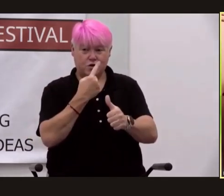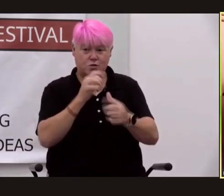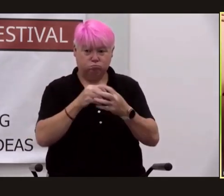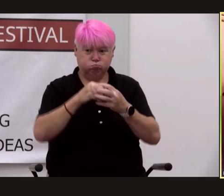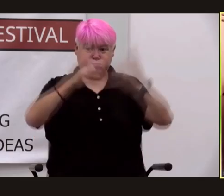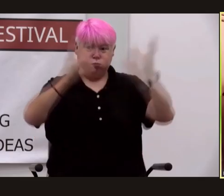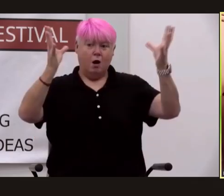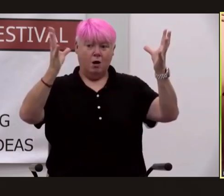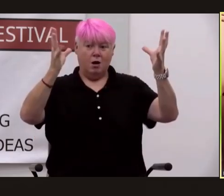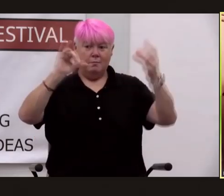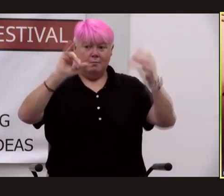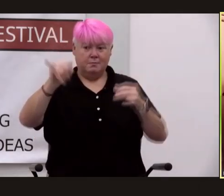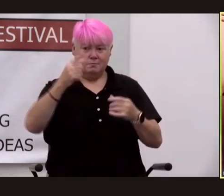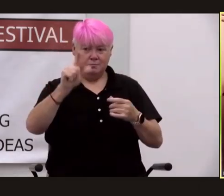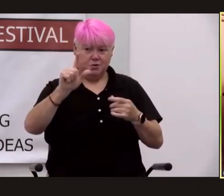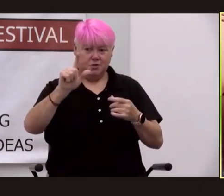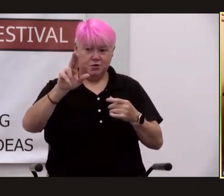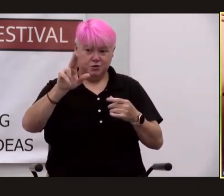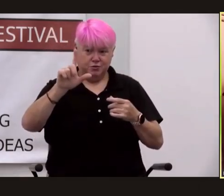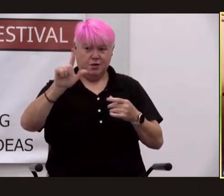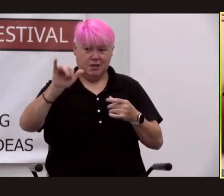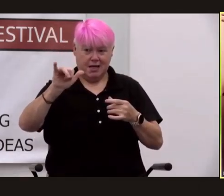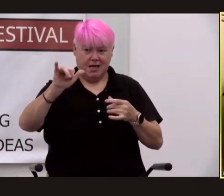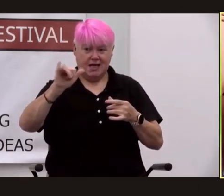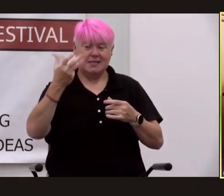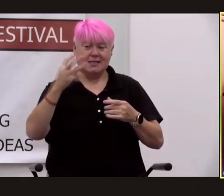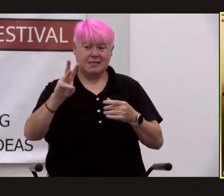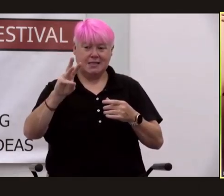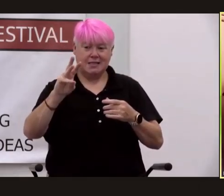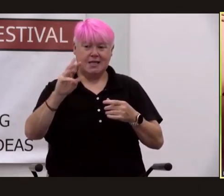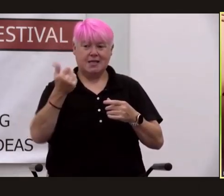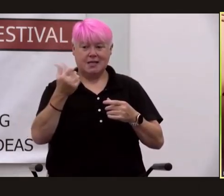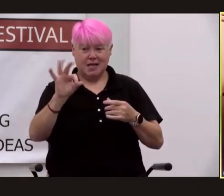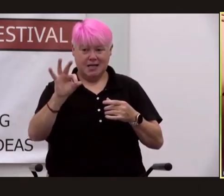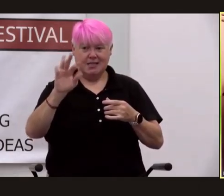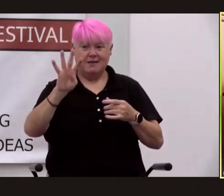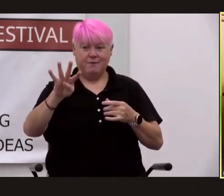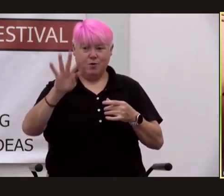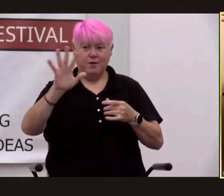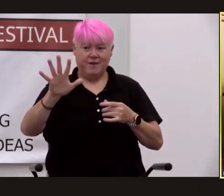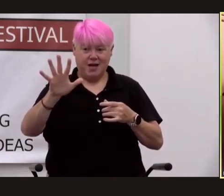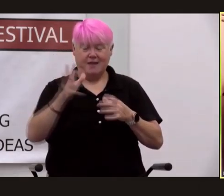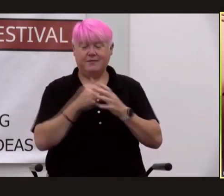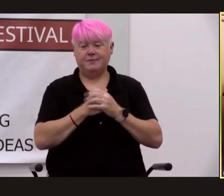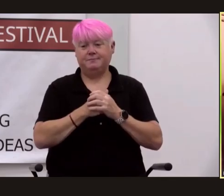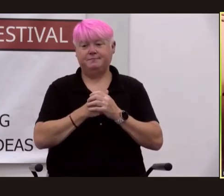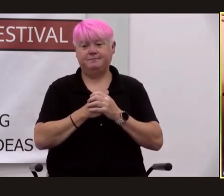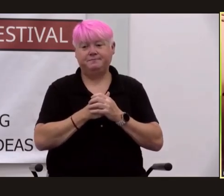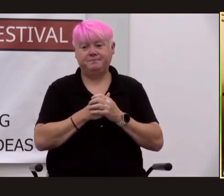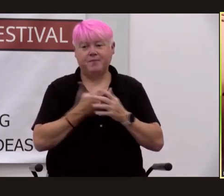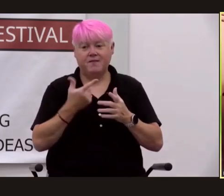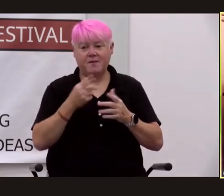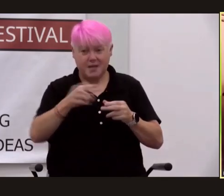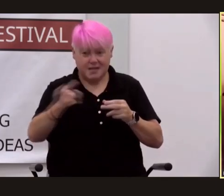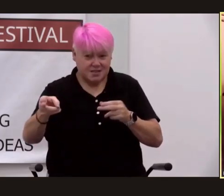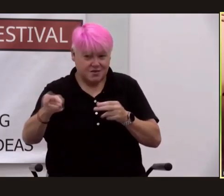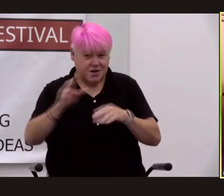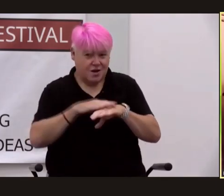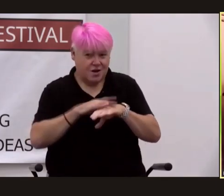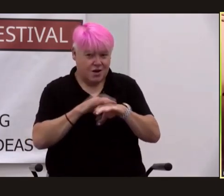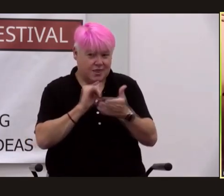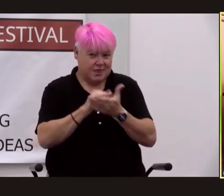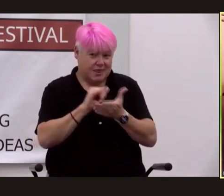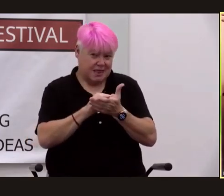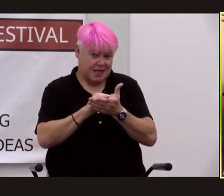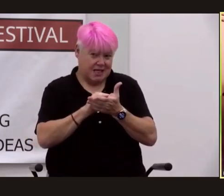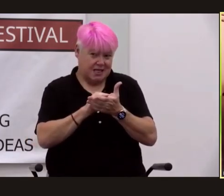july 16th 1945 and it just to put a little bit of a historical perspective on that date it